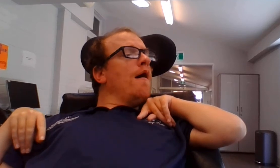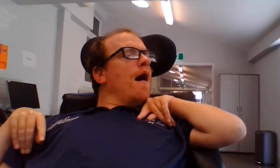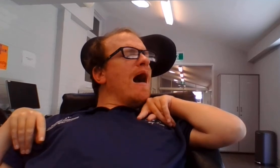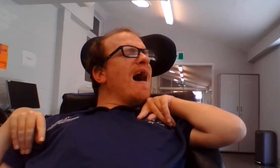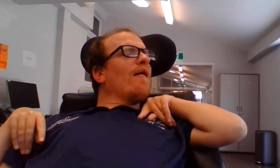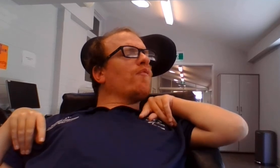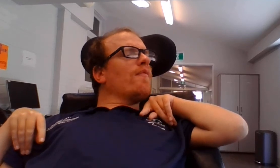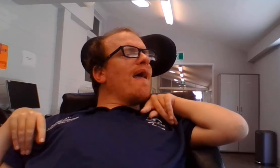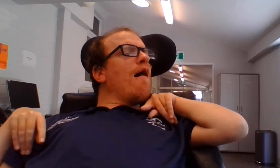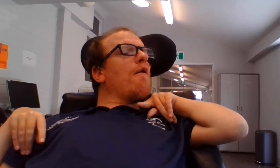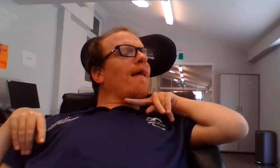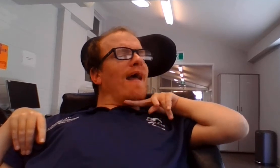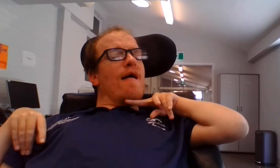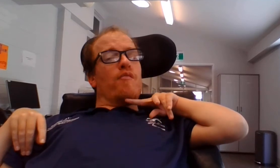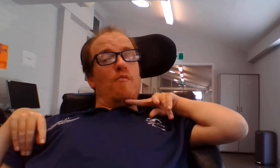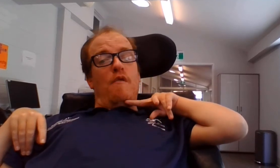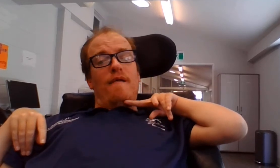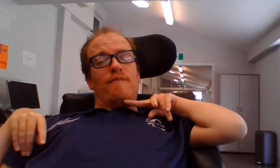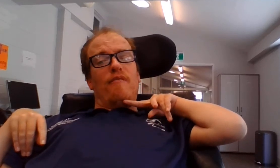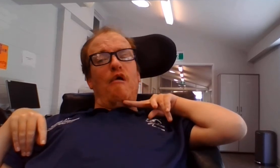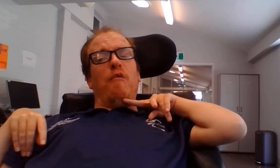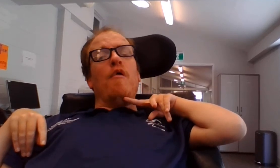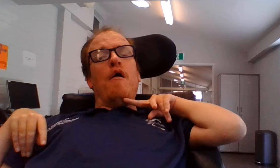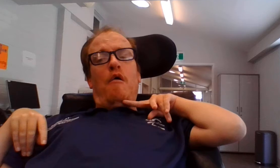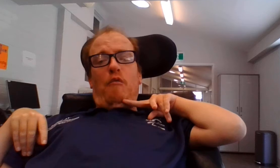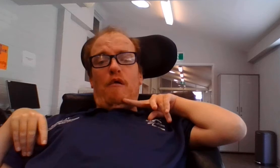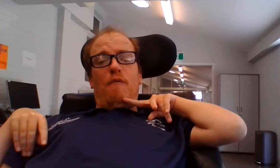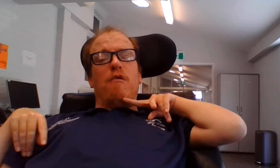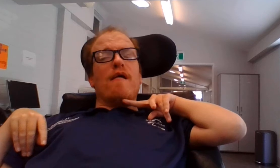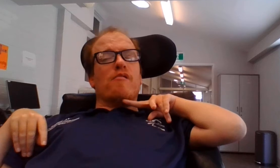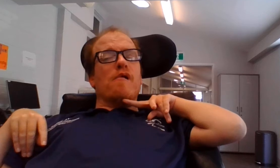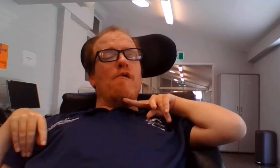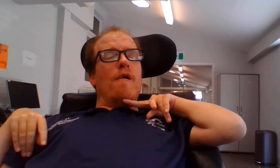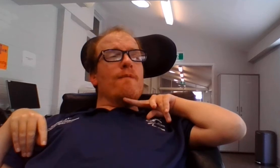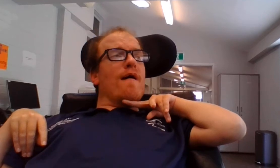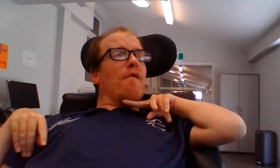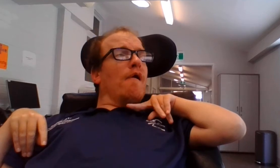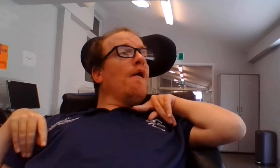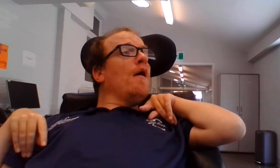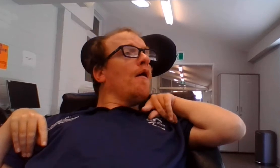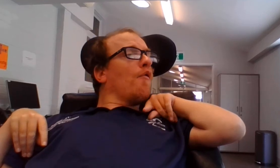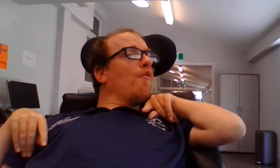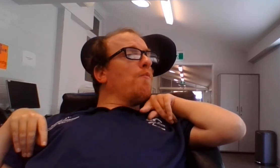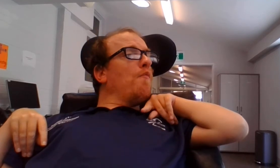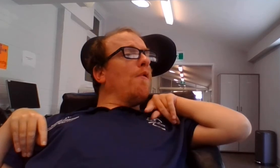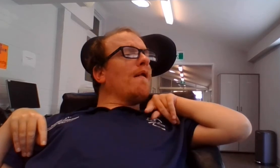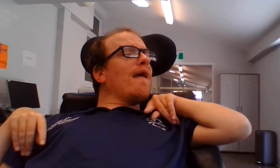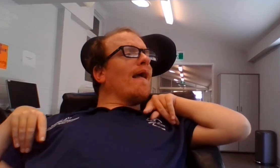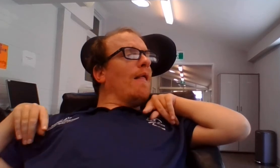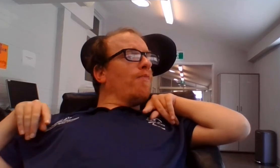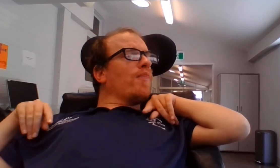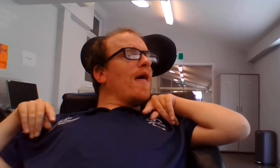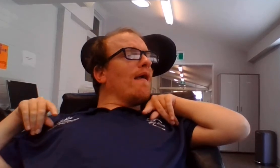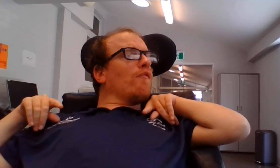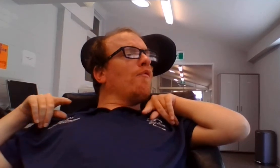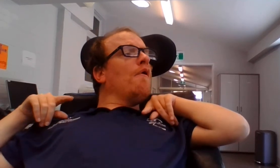Arsenal, Cass, and myself, we wish you a very good morning, and thanks